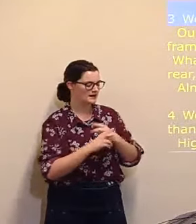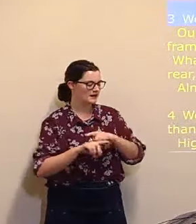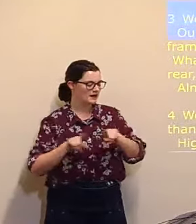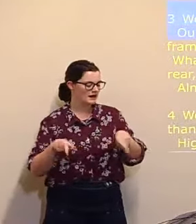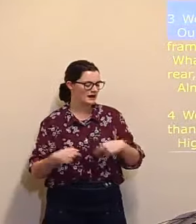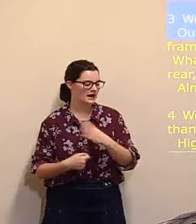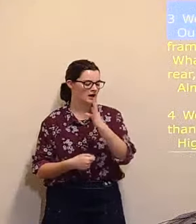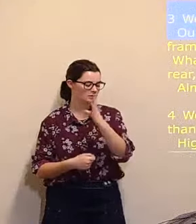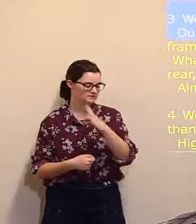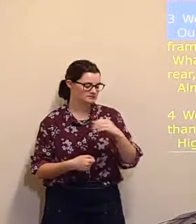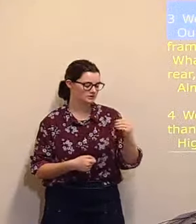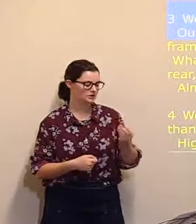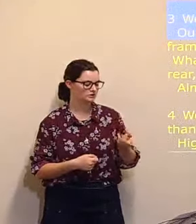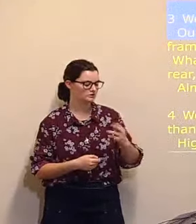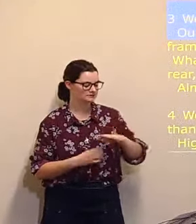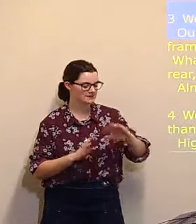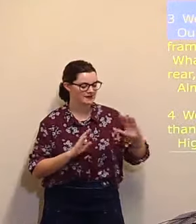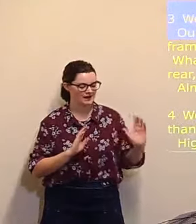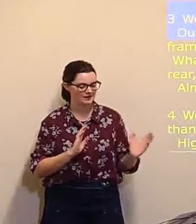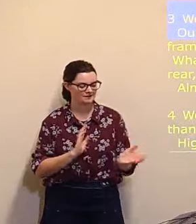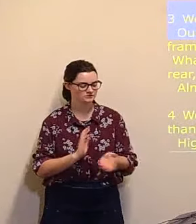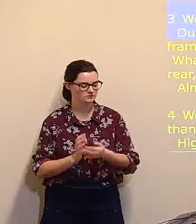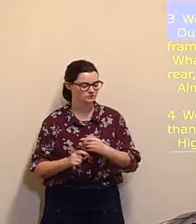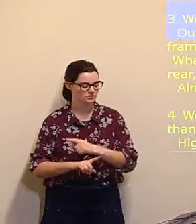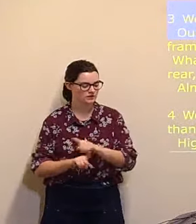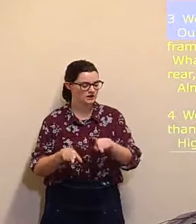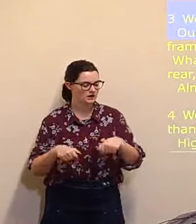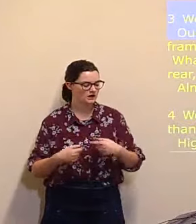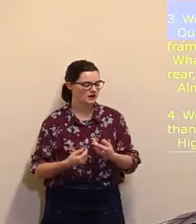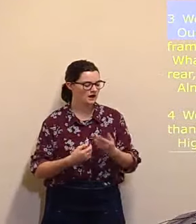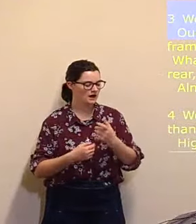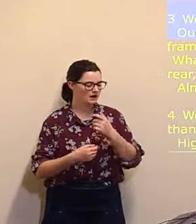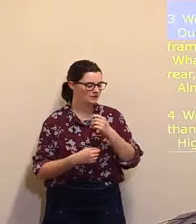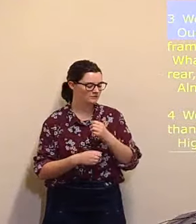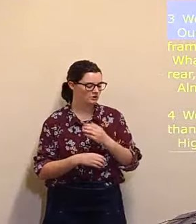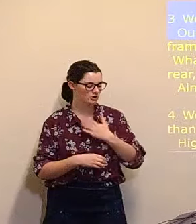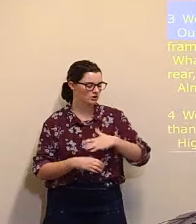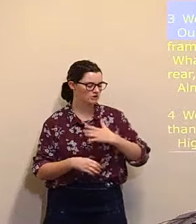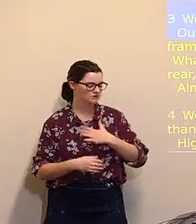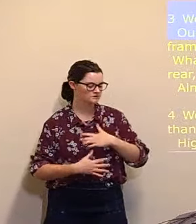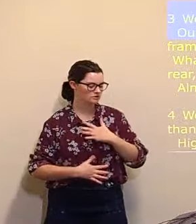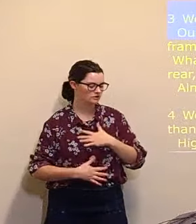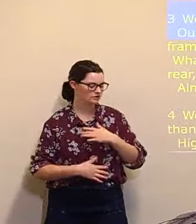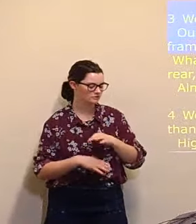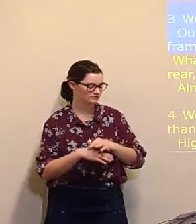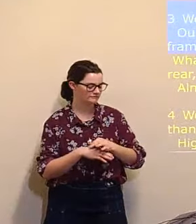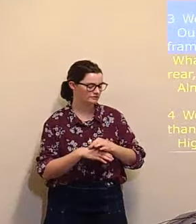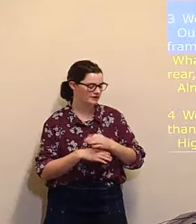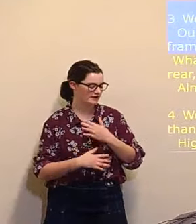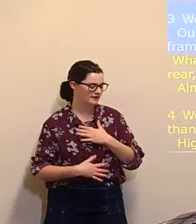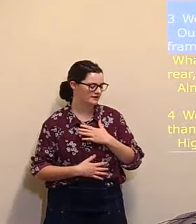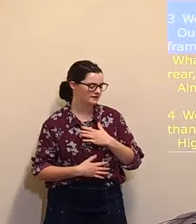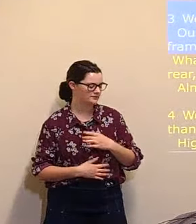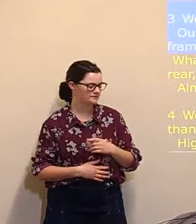Our souls and all our mortal fray